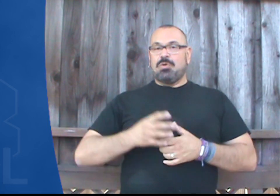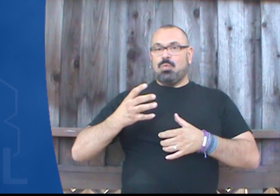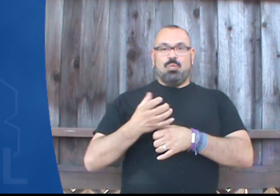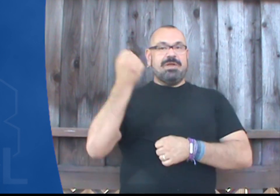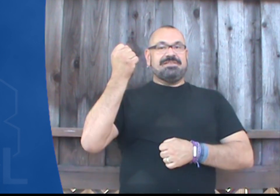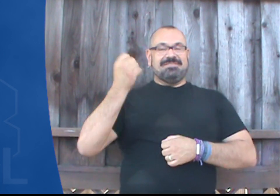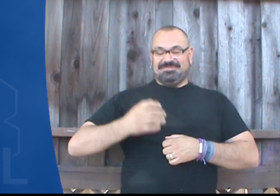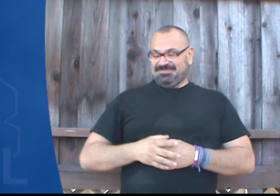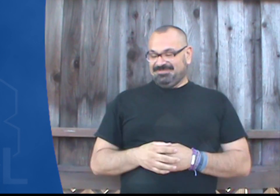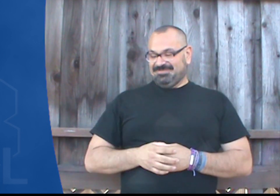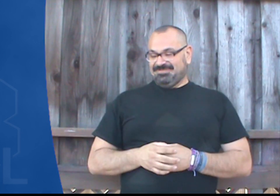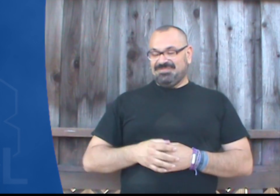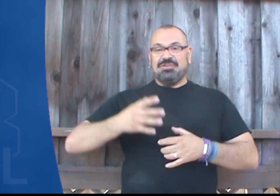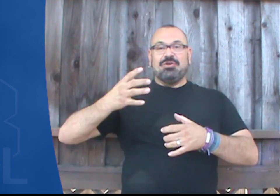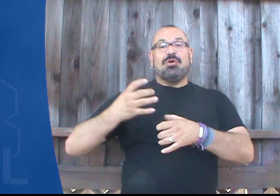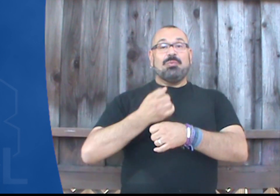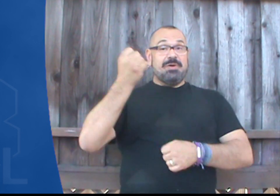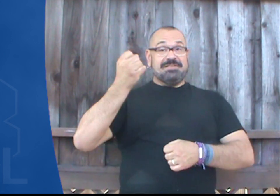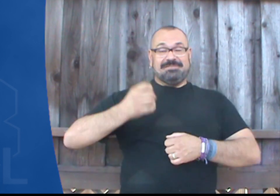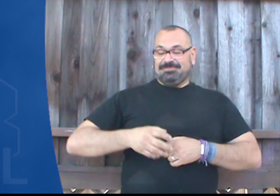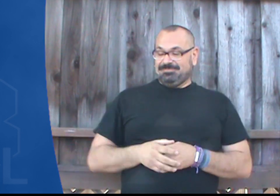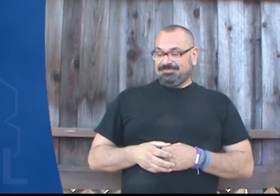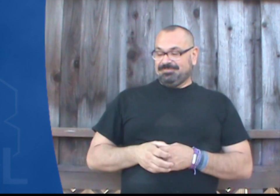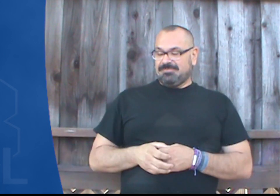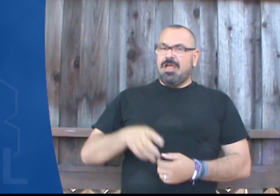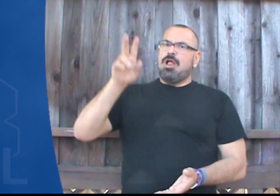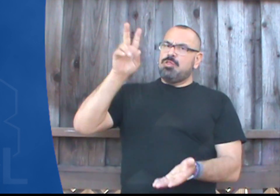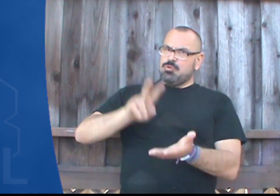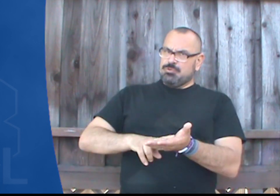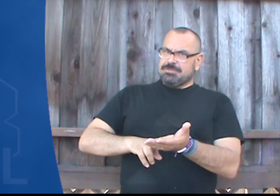win, win, lose,